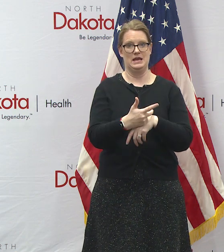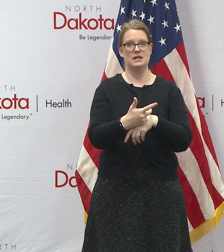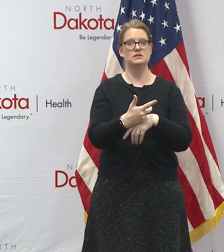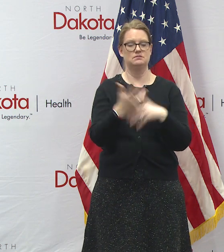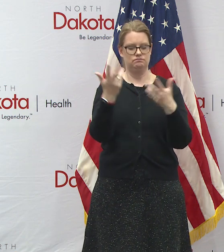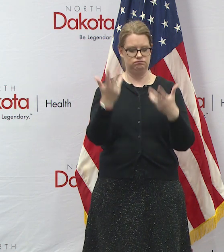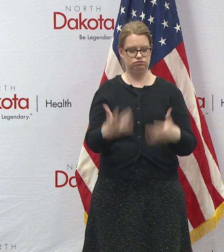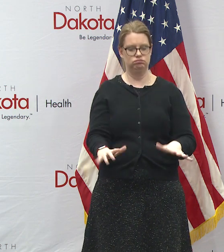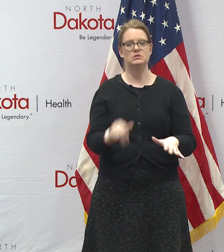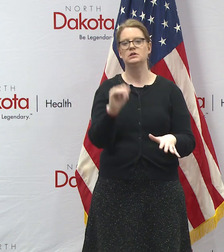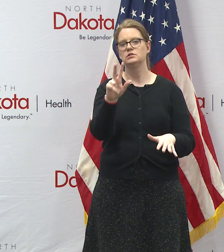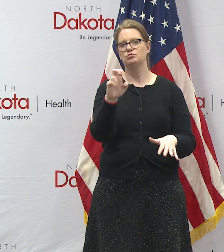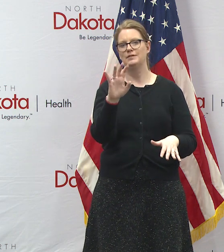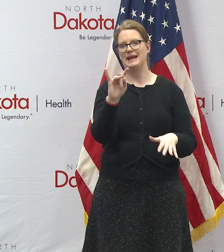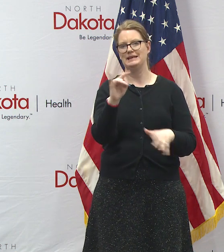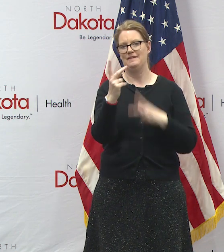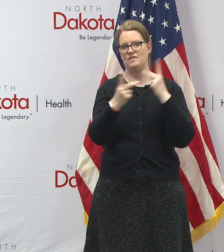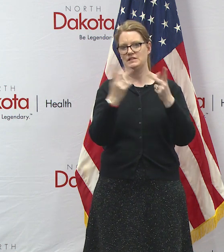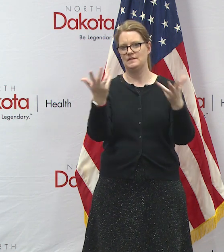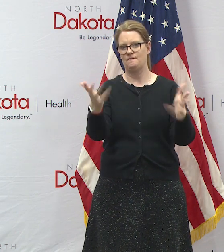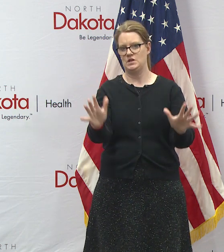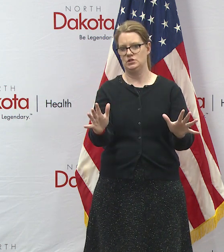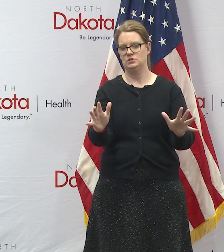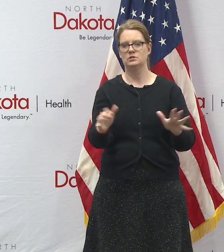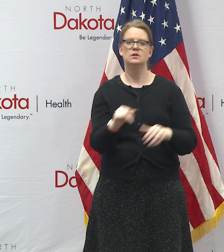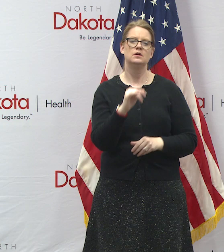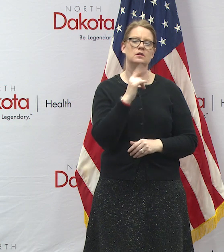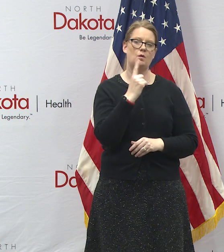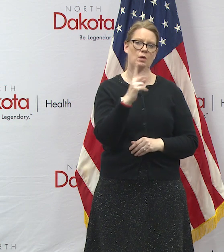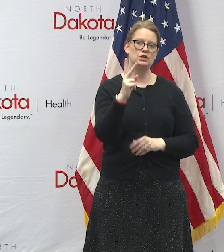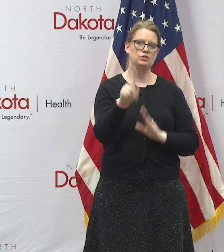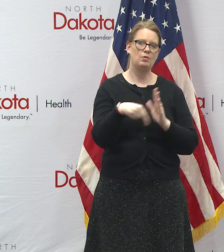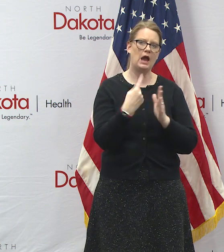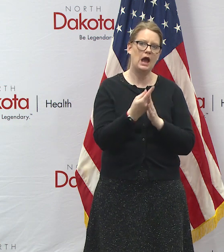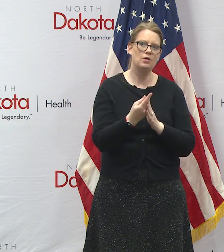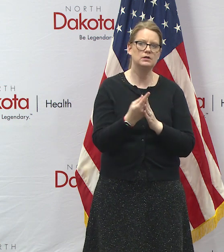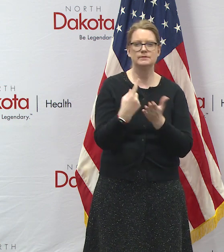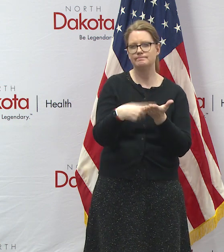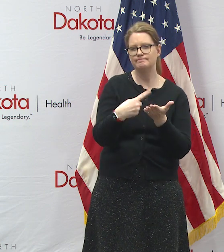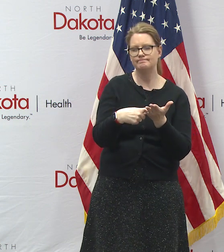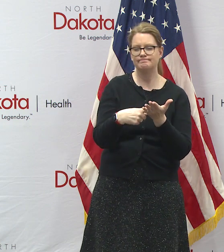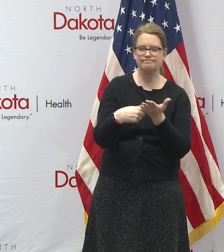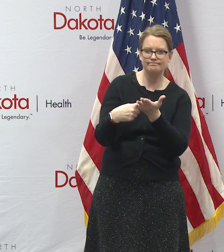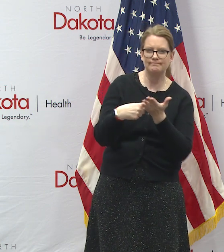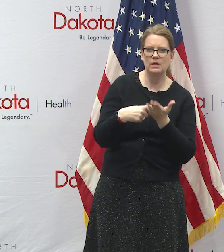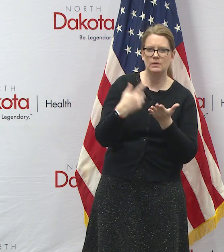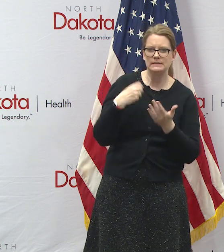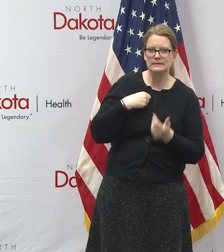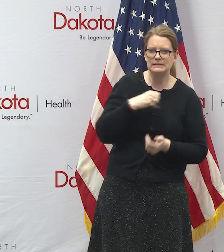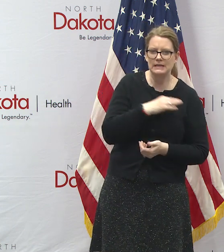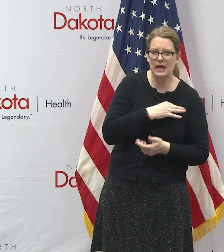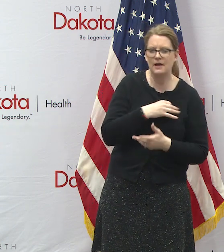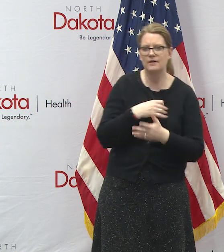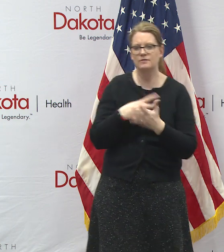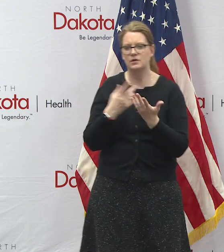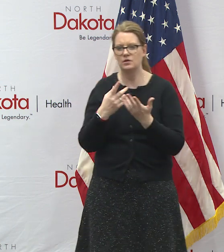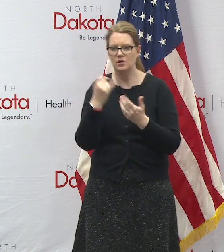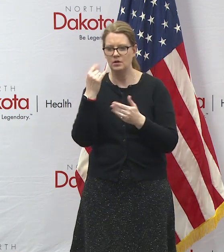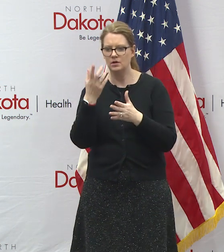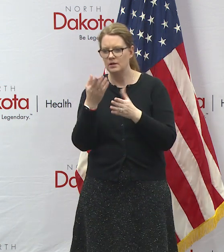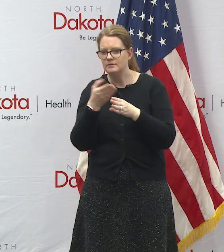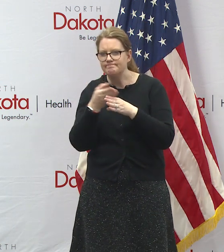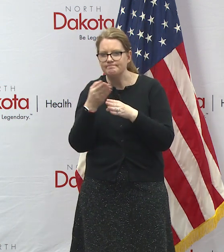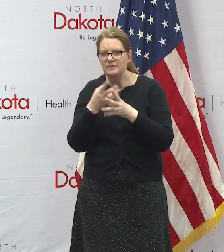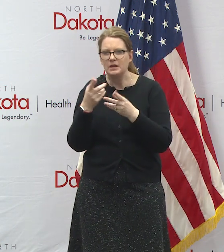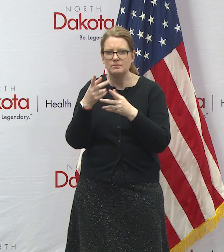competed all 218 visits visits took one to two hours consisted of collaborative visit with staff areas of weakness were identified and discussed